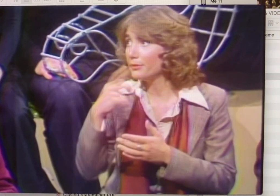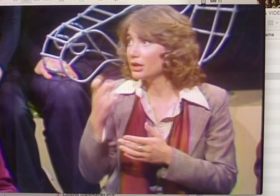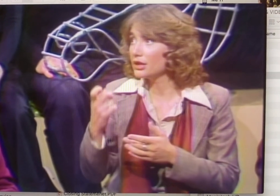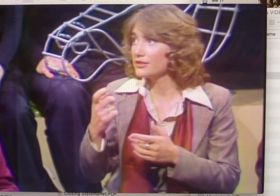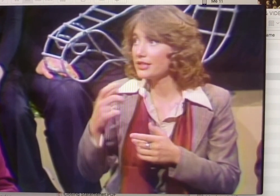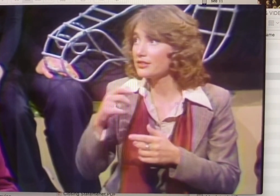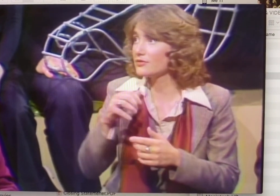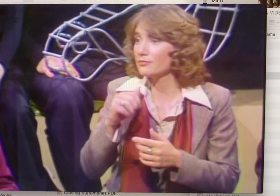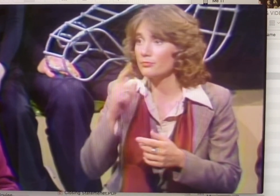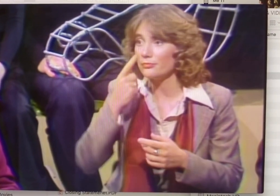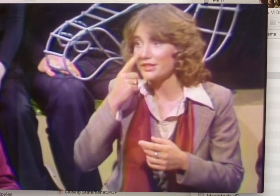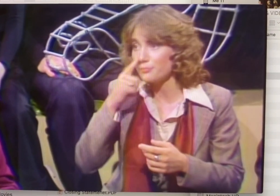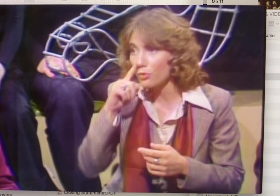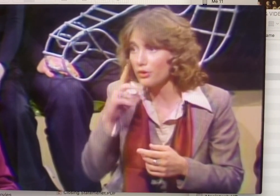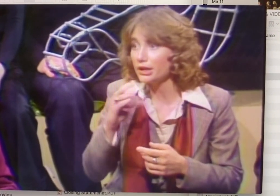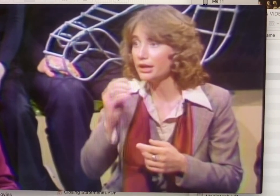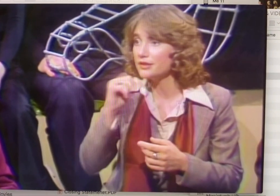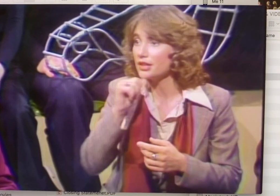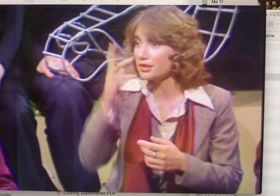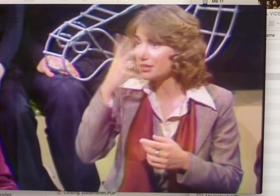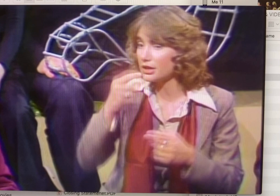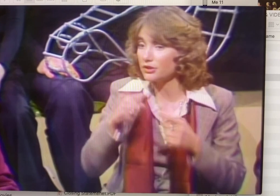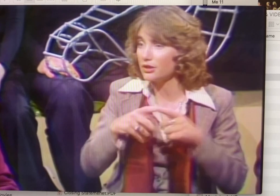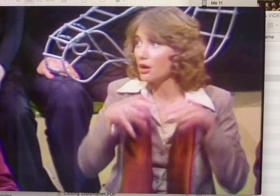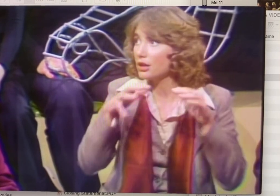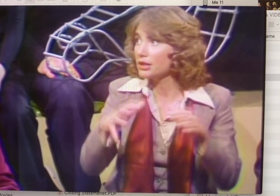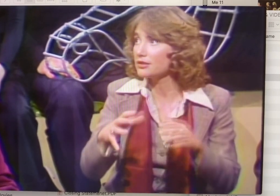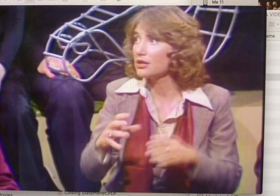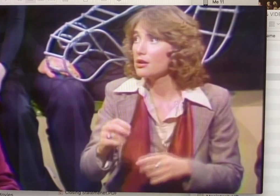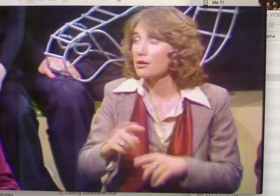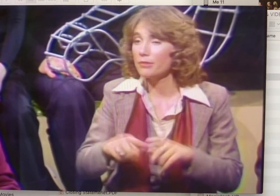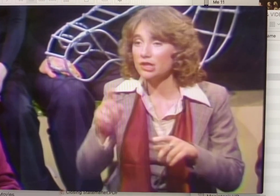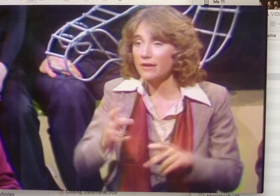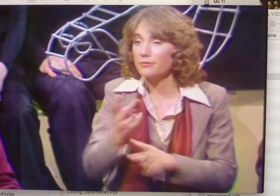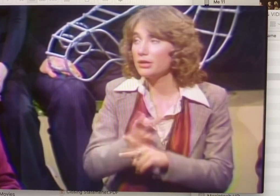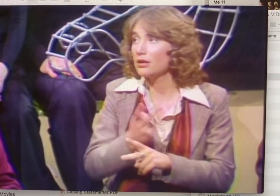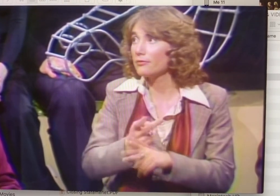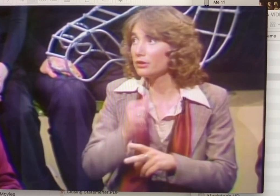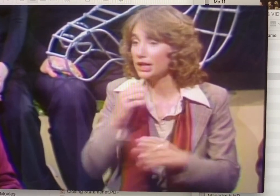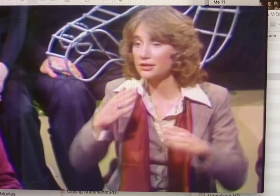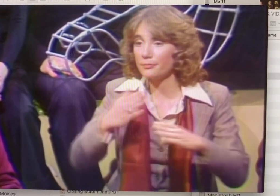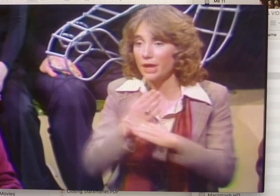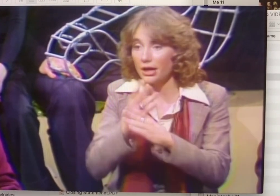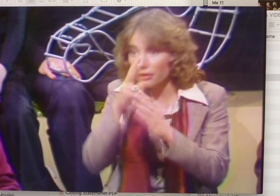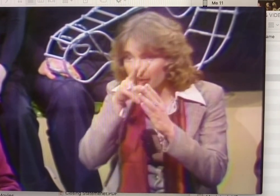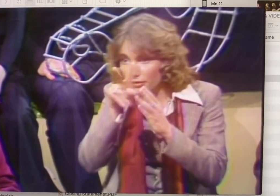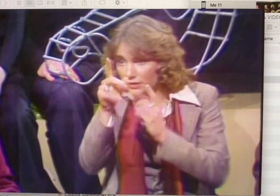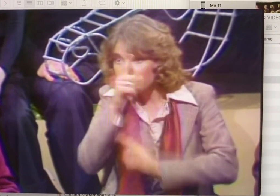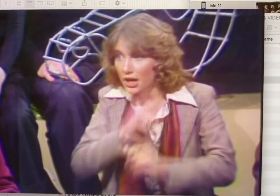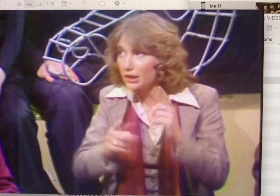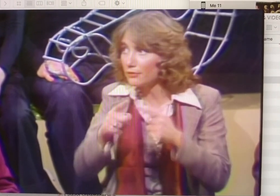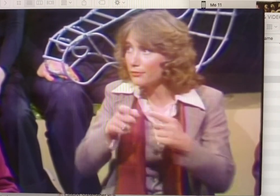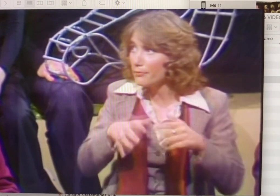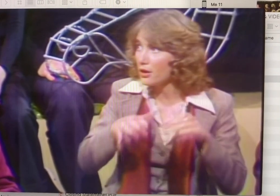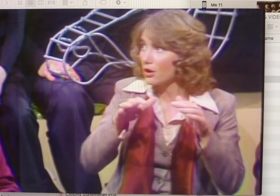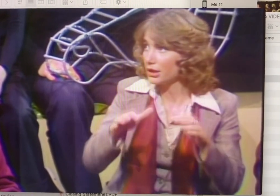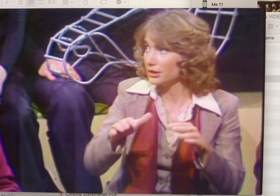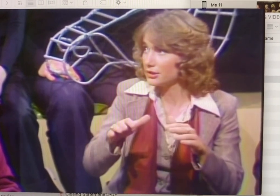because that's boring and it's unesthetic to the audience. But you have to be careful not to block the signing from the audience.